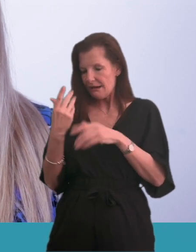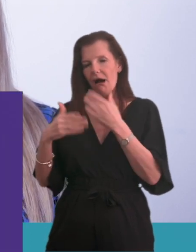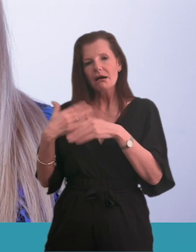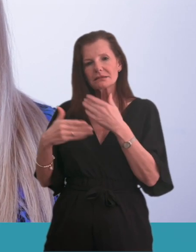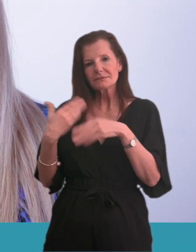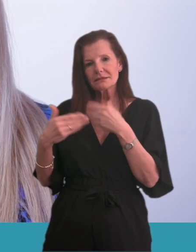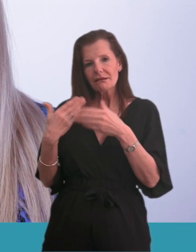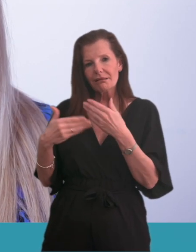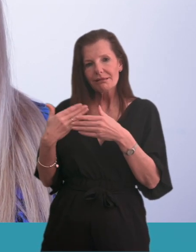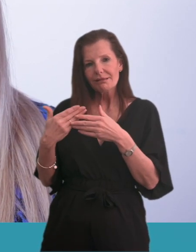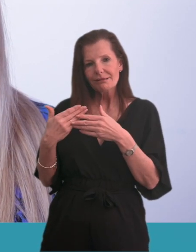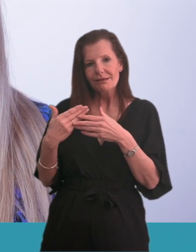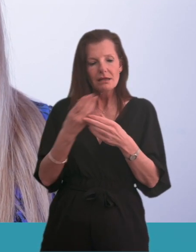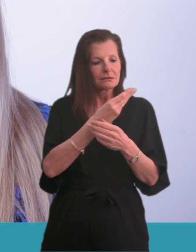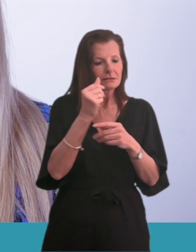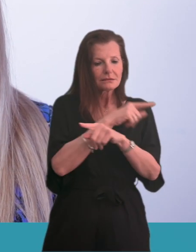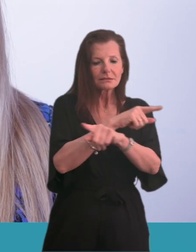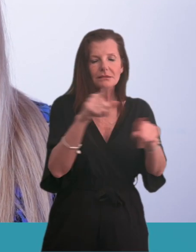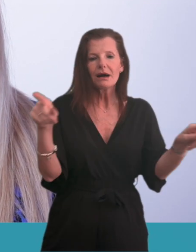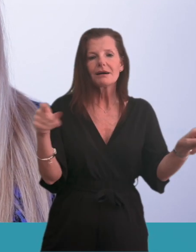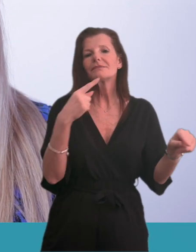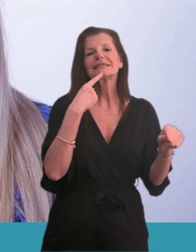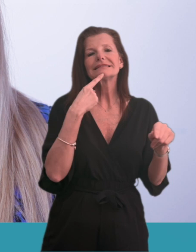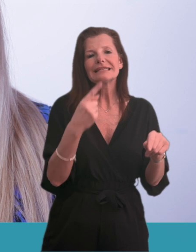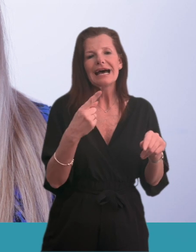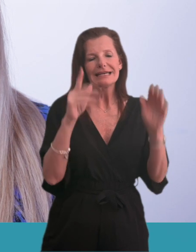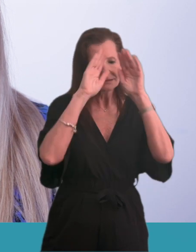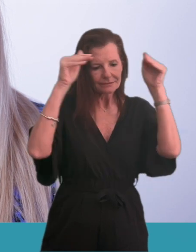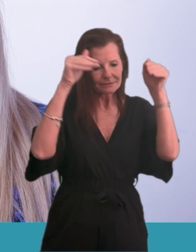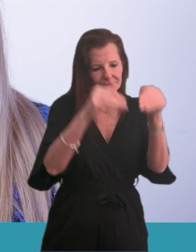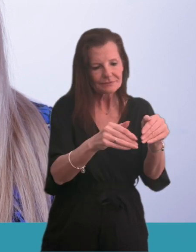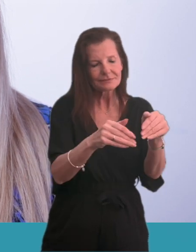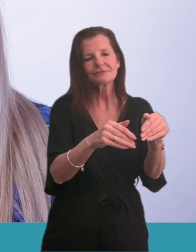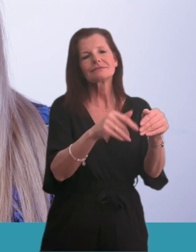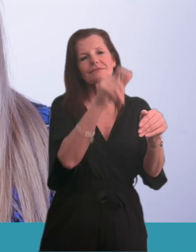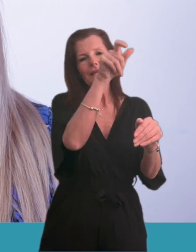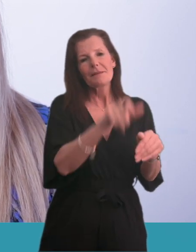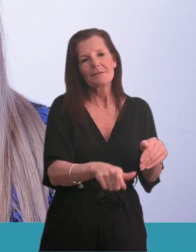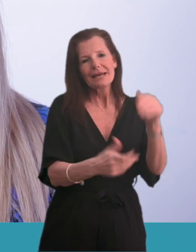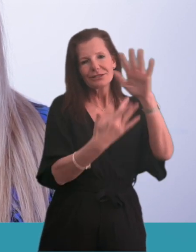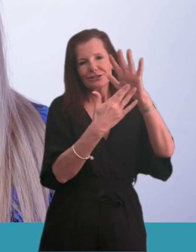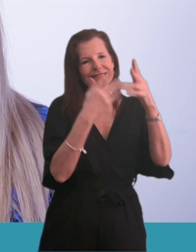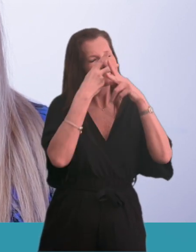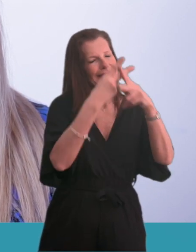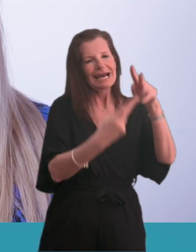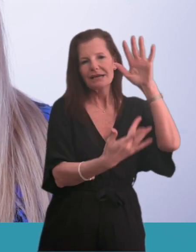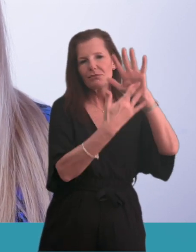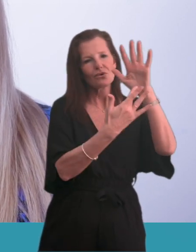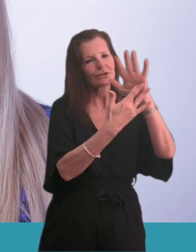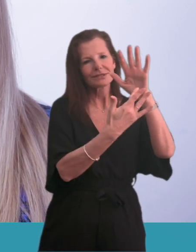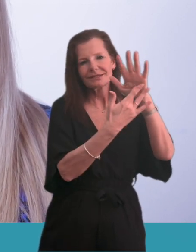The groups who support certain communities said patient-centred care was the most important thing for them. Future healthcare